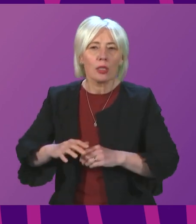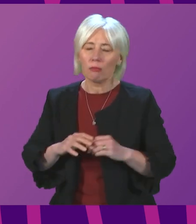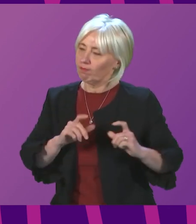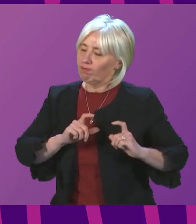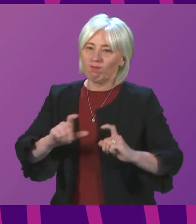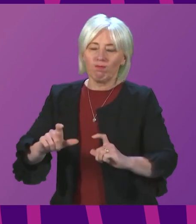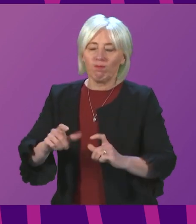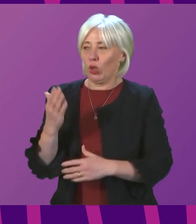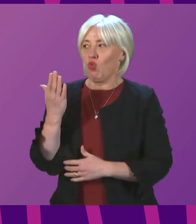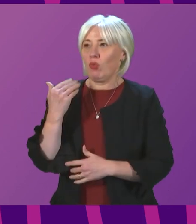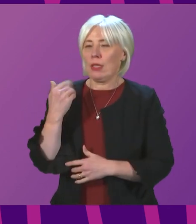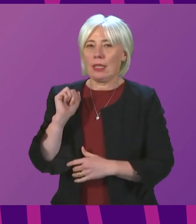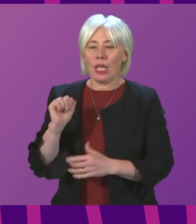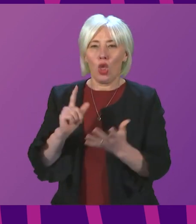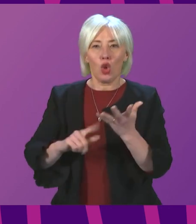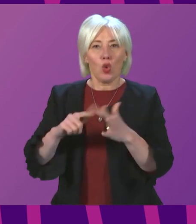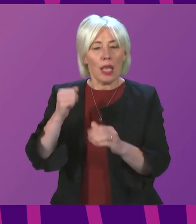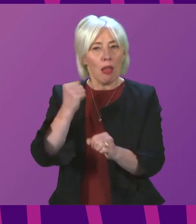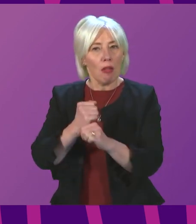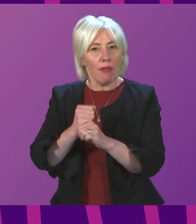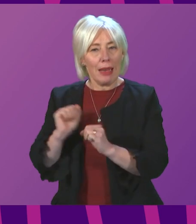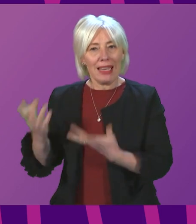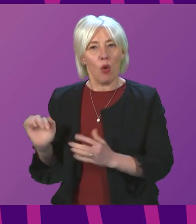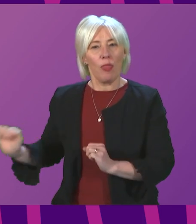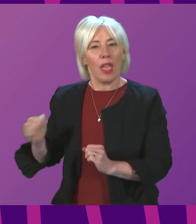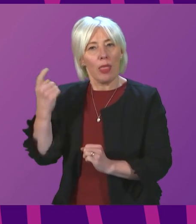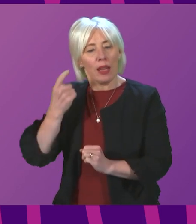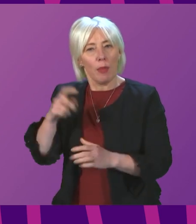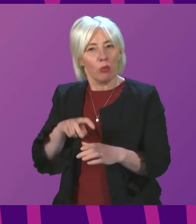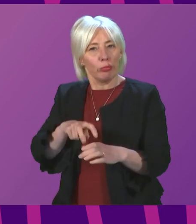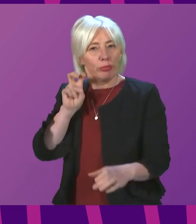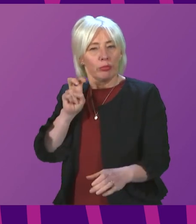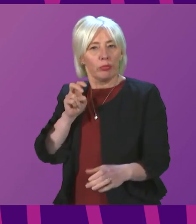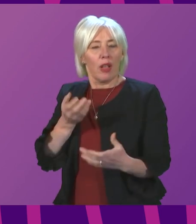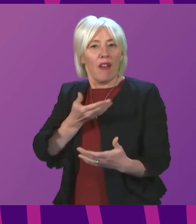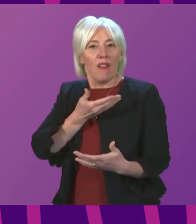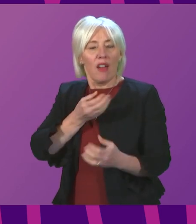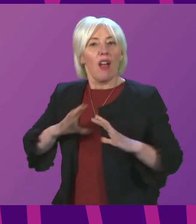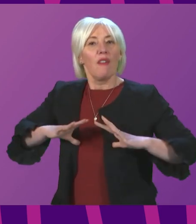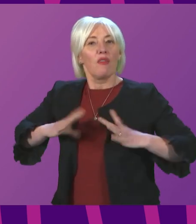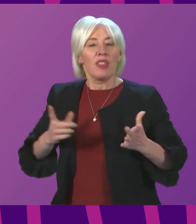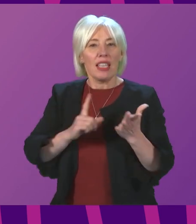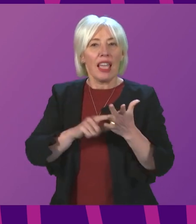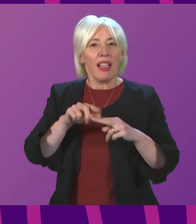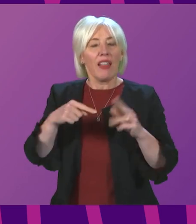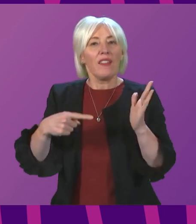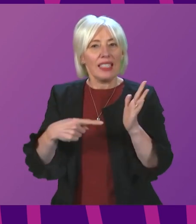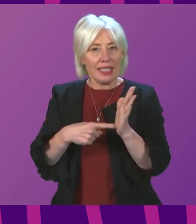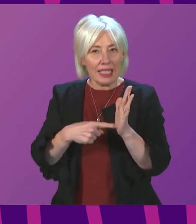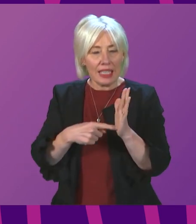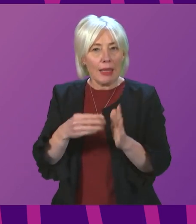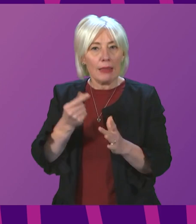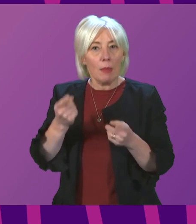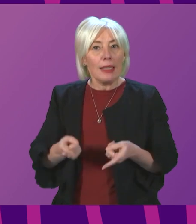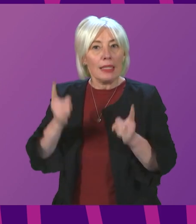Recently, we have heard reports that the UK Government are considering withdrawing free access to lateral flow testing, with some senior